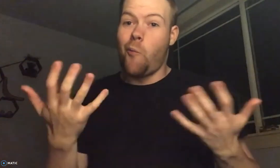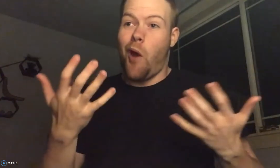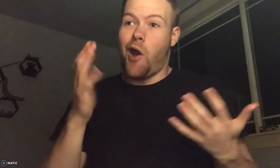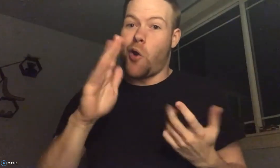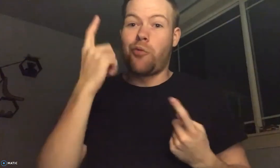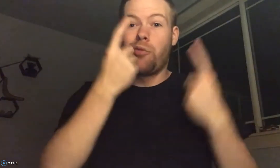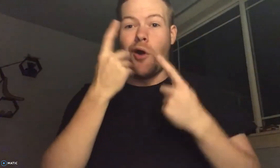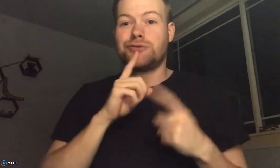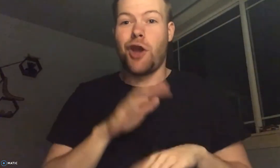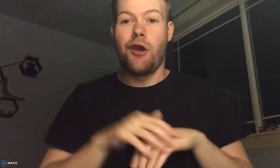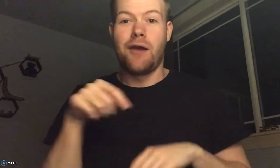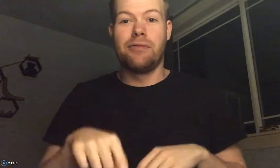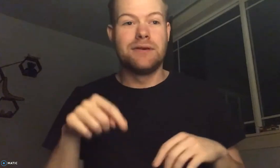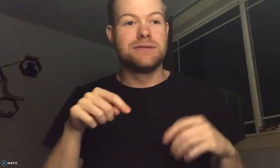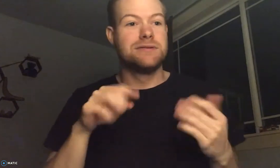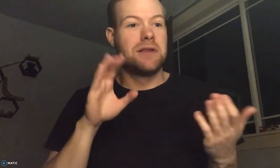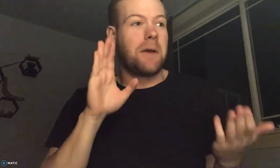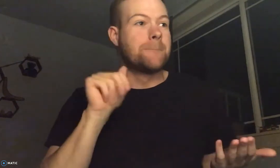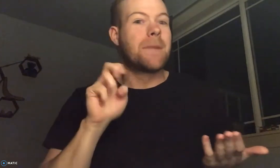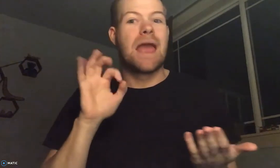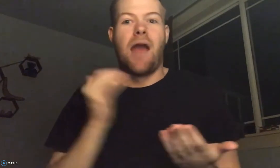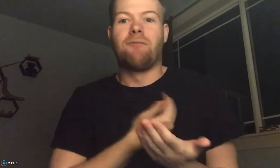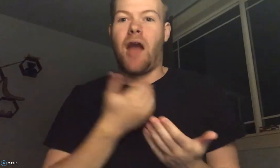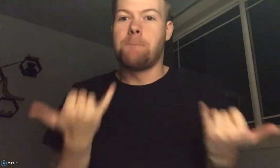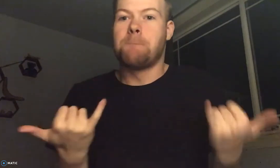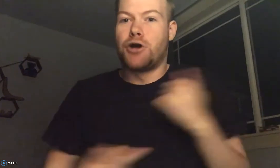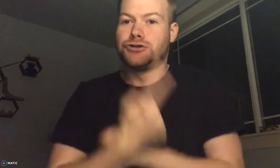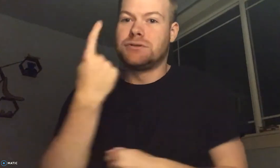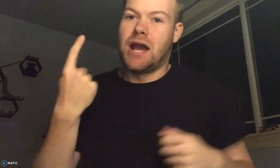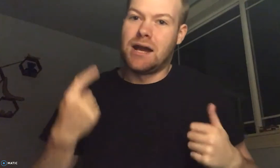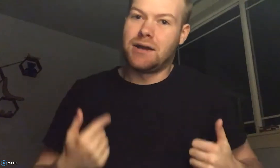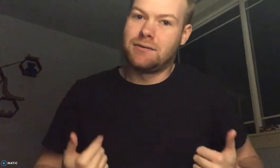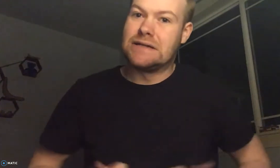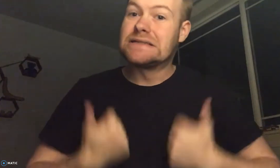Let me know your thoughts on this topic and